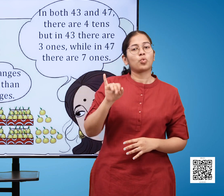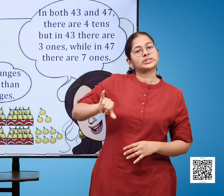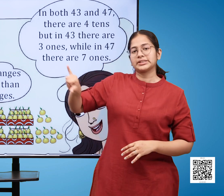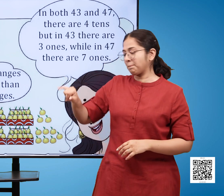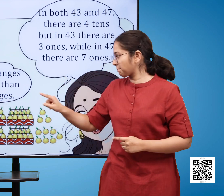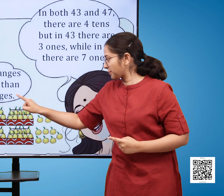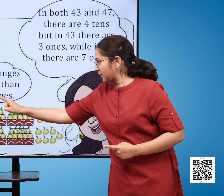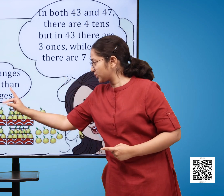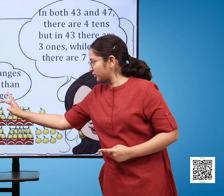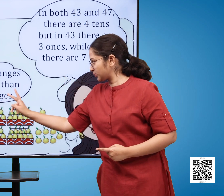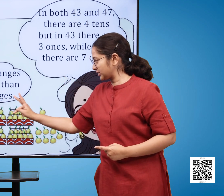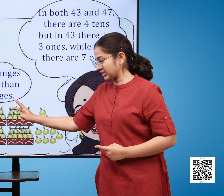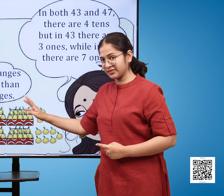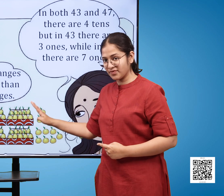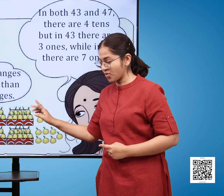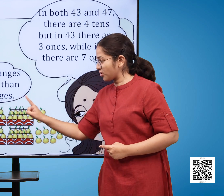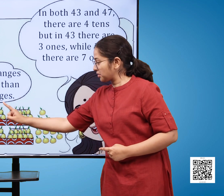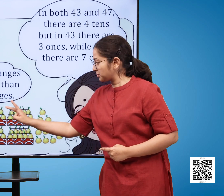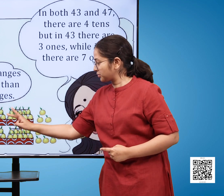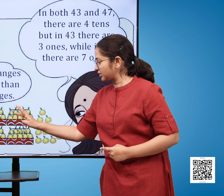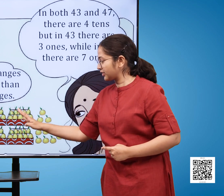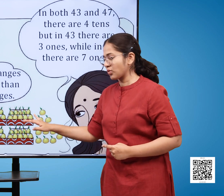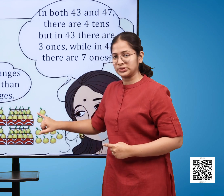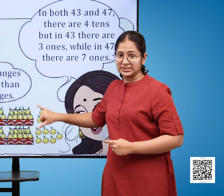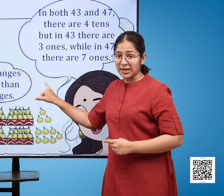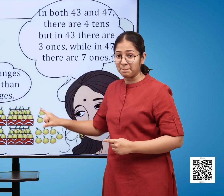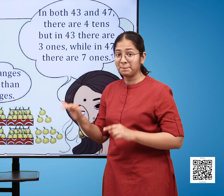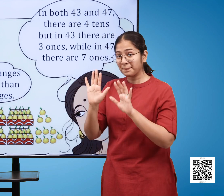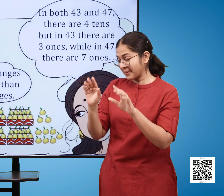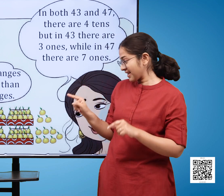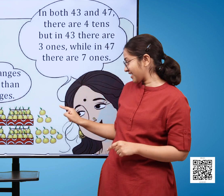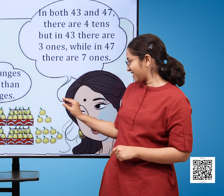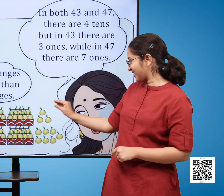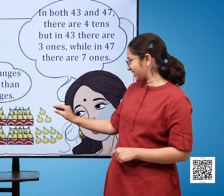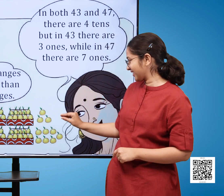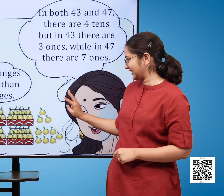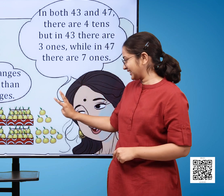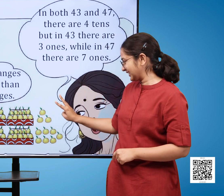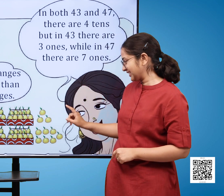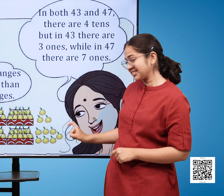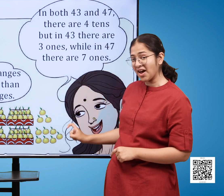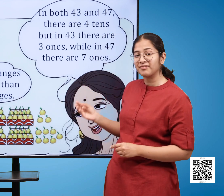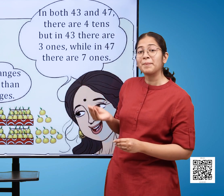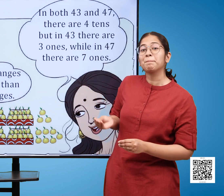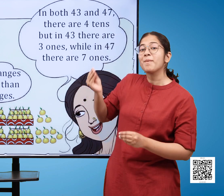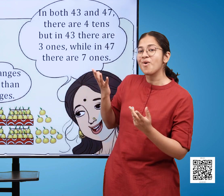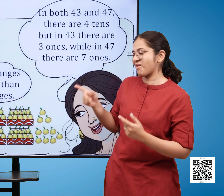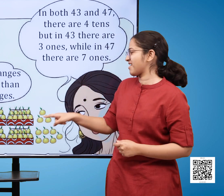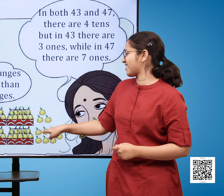ones while in 47 there are seven ones the boy replies so 47